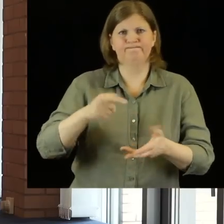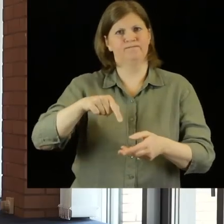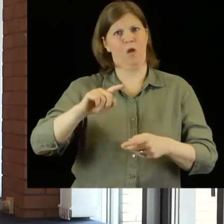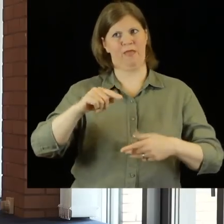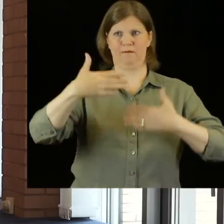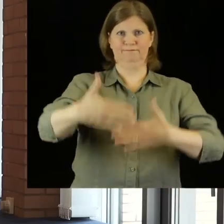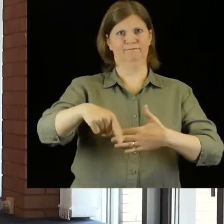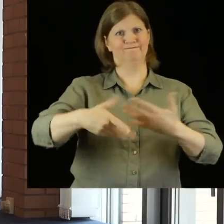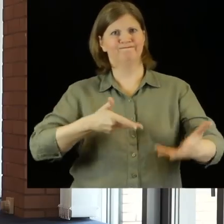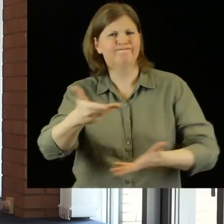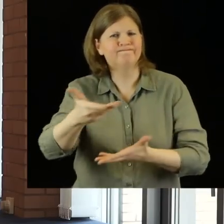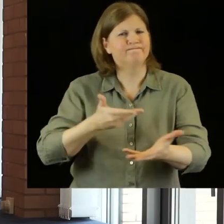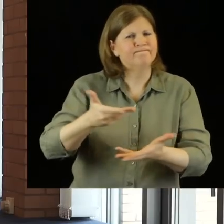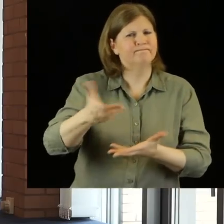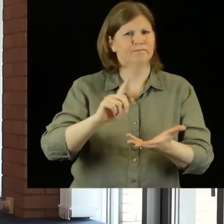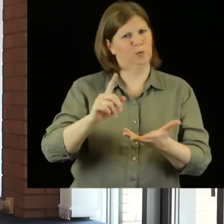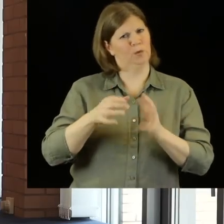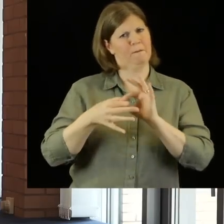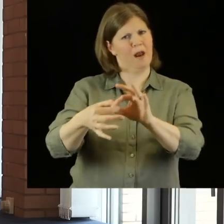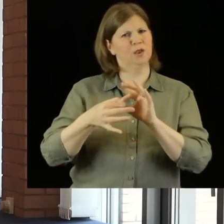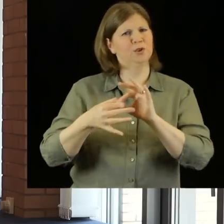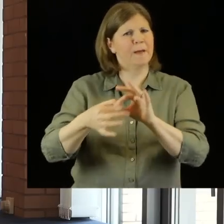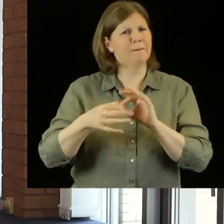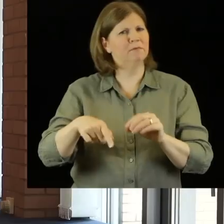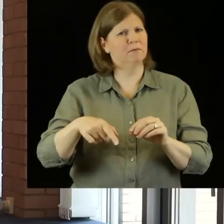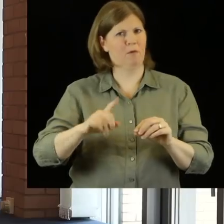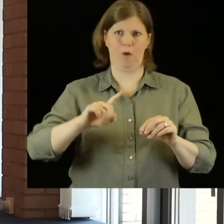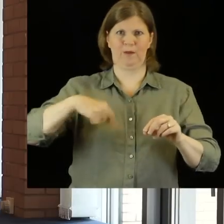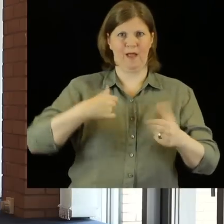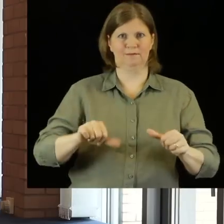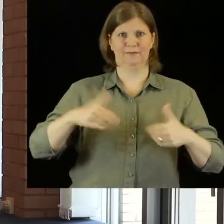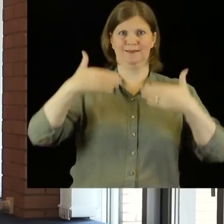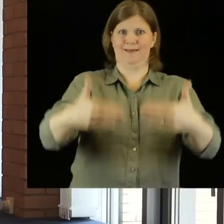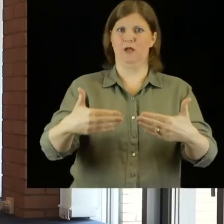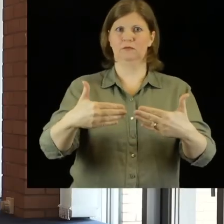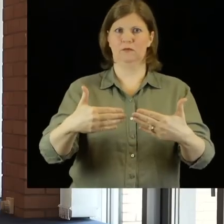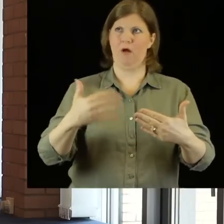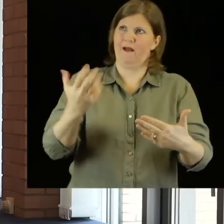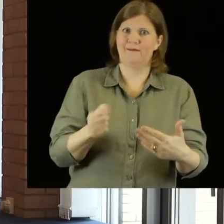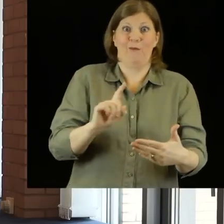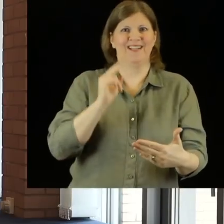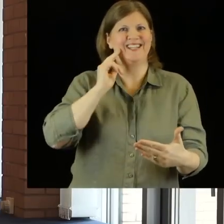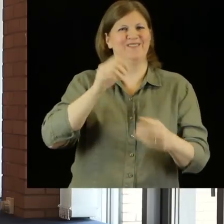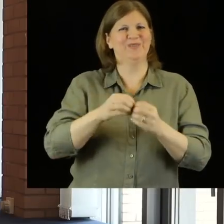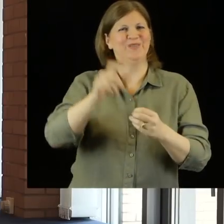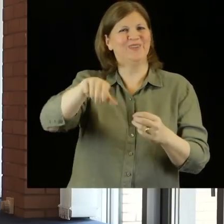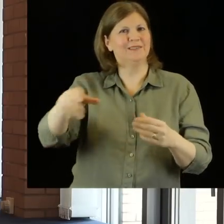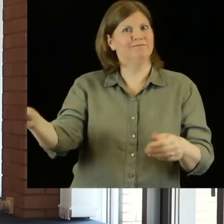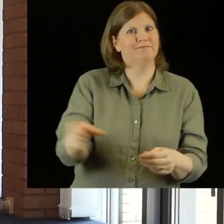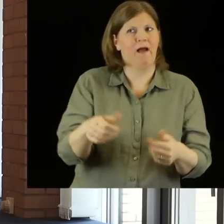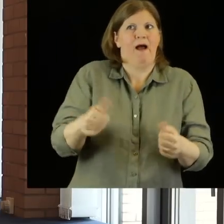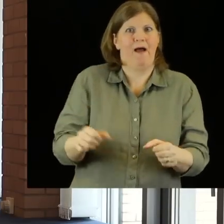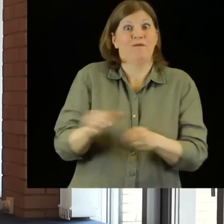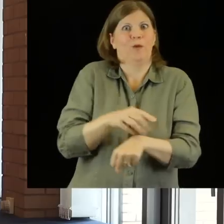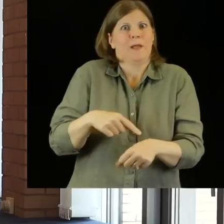These things, we're trying to address it at this stage of the partnership, so that when we get to the stage of having deaf students